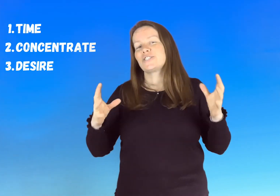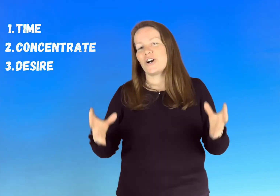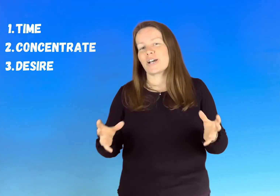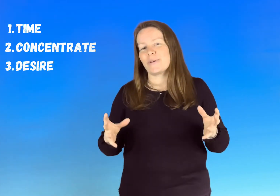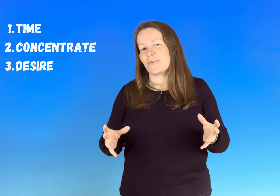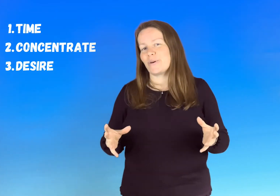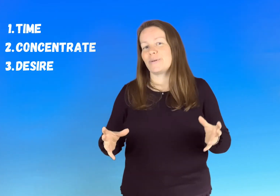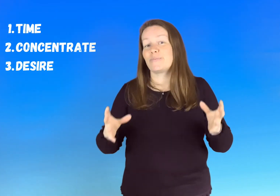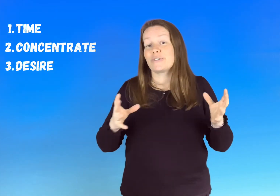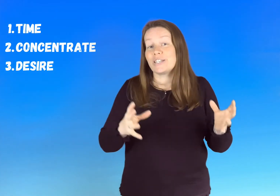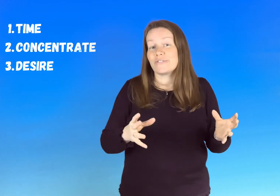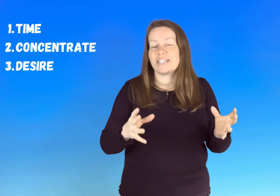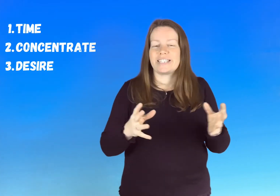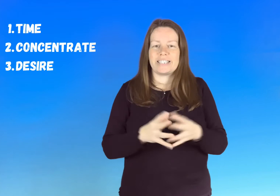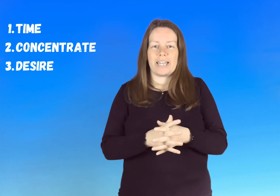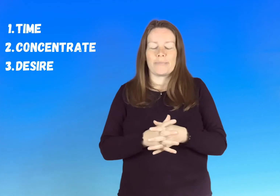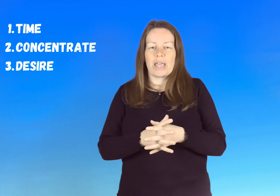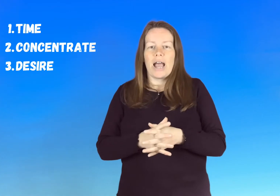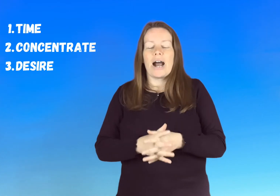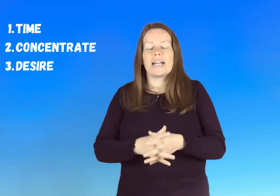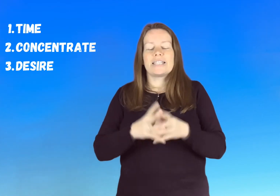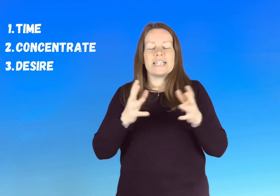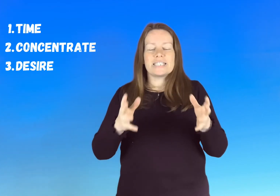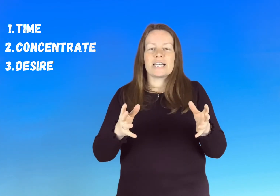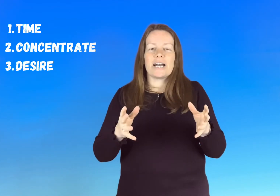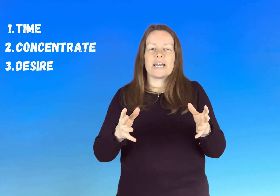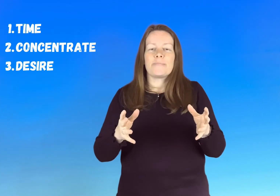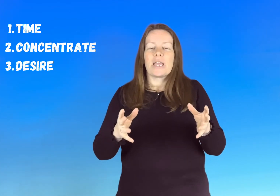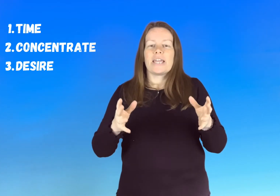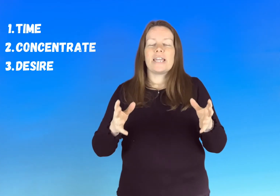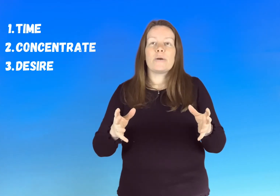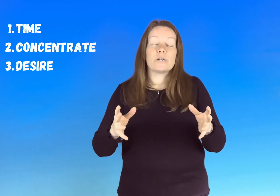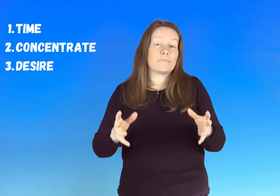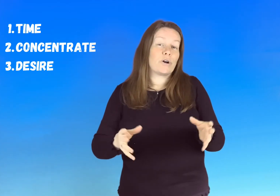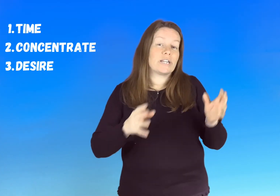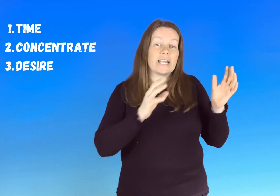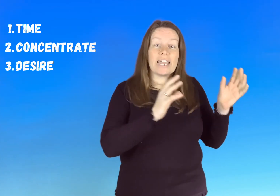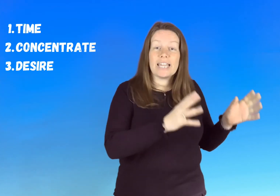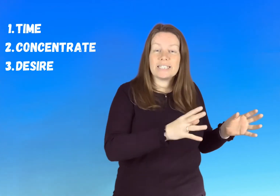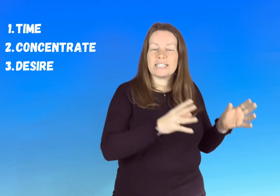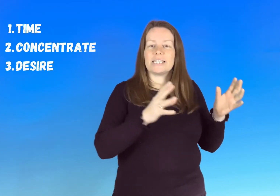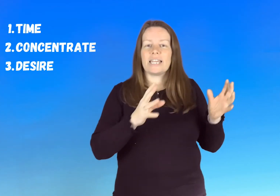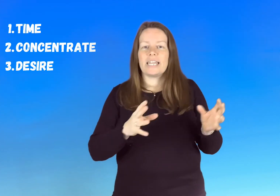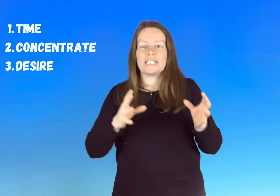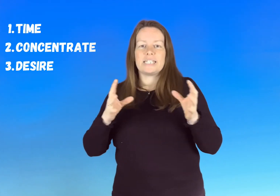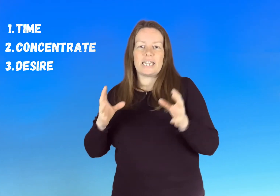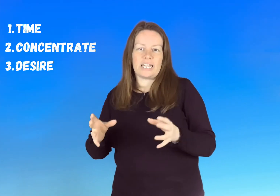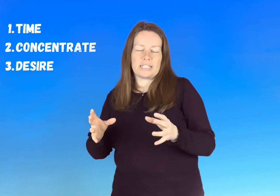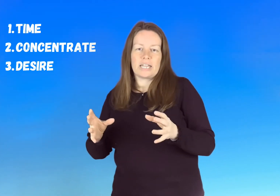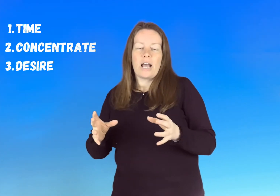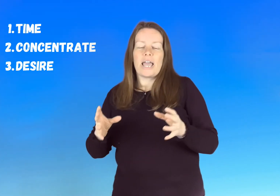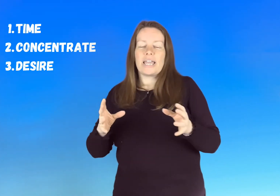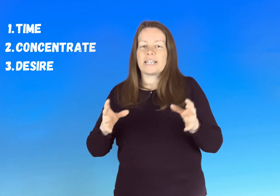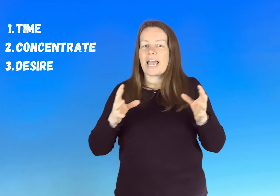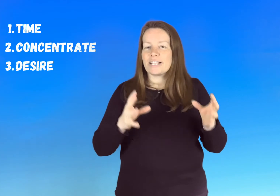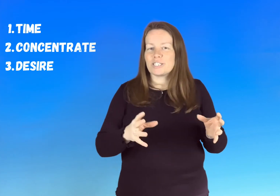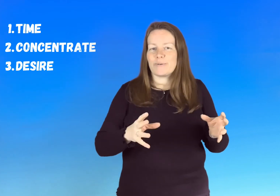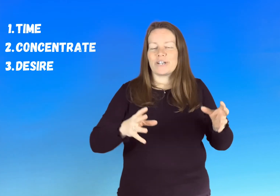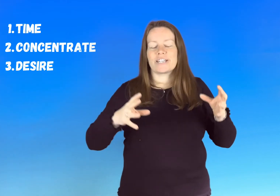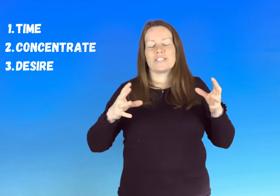talk about one briefly today and this guy he was born in 1888 in helensburg in